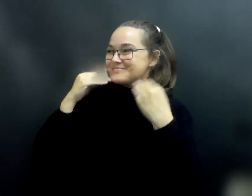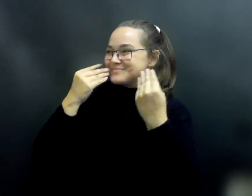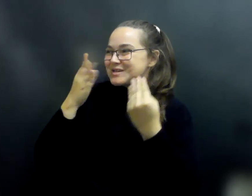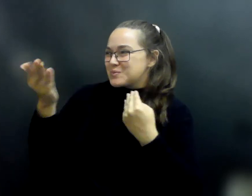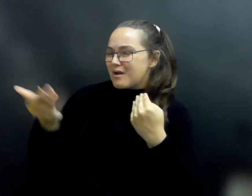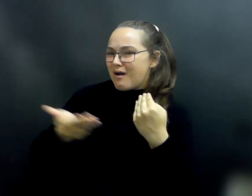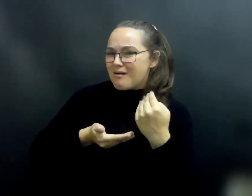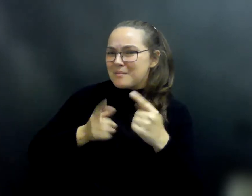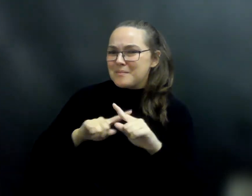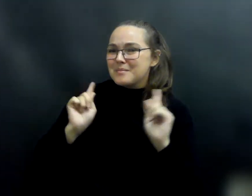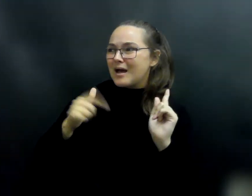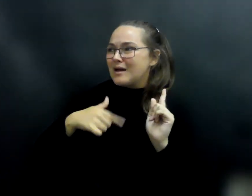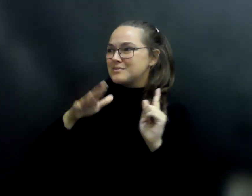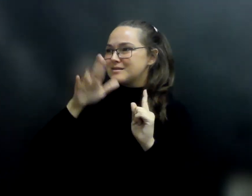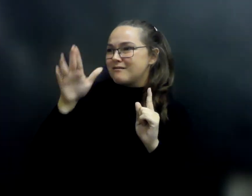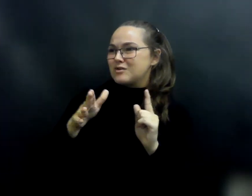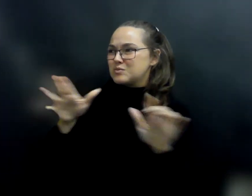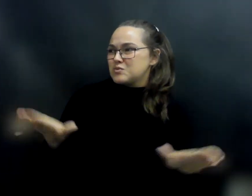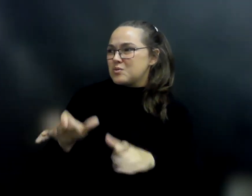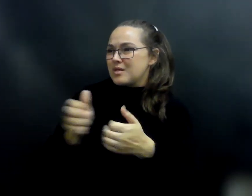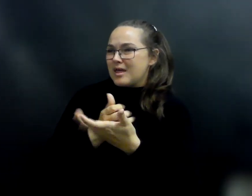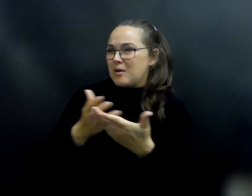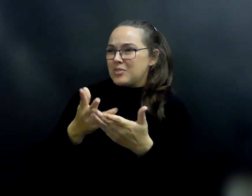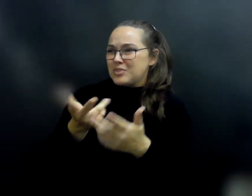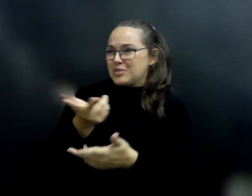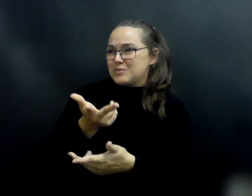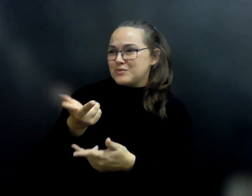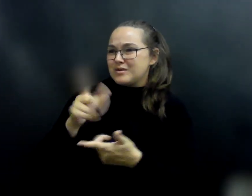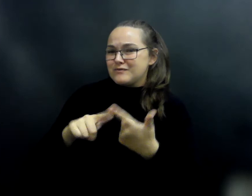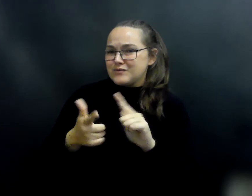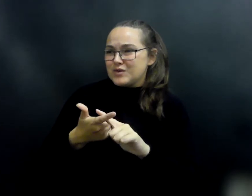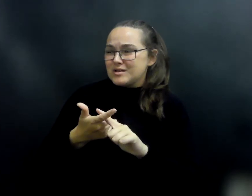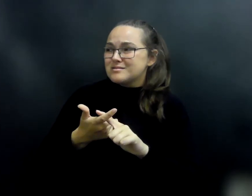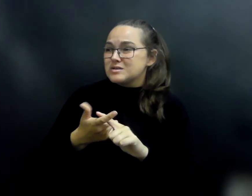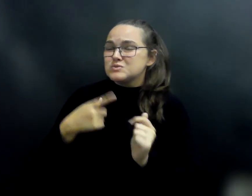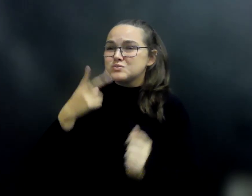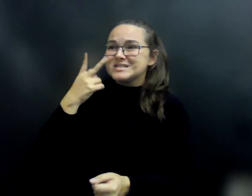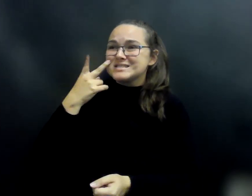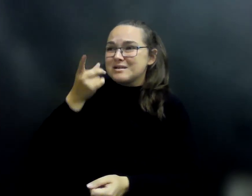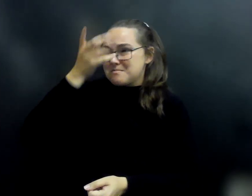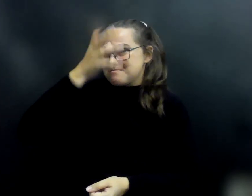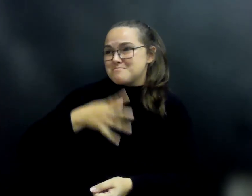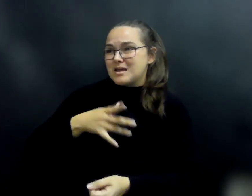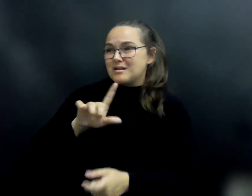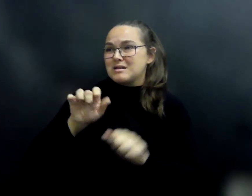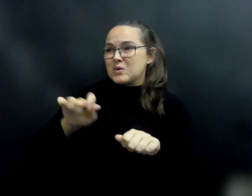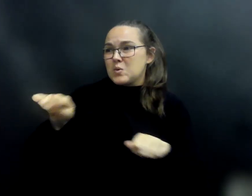but I could never have done it without my companions. You see, a man can only do small things alone,